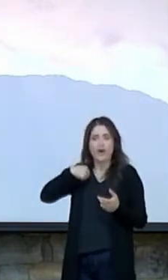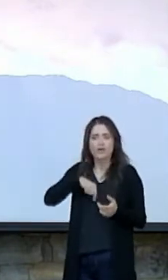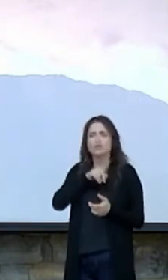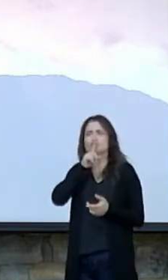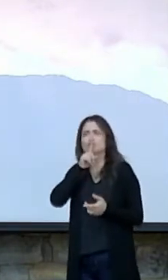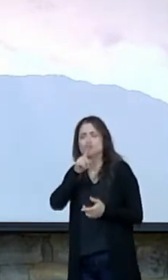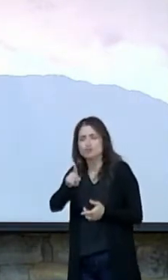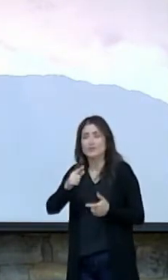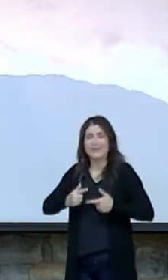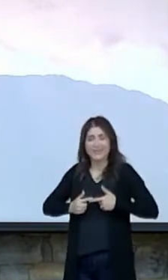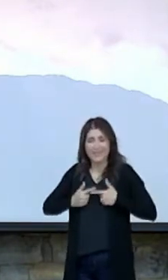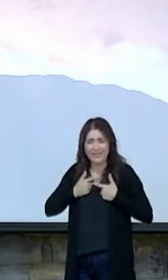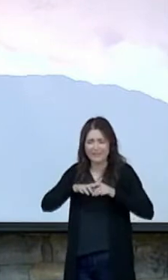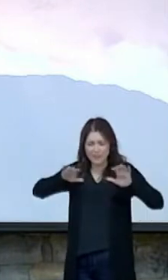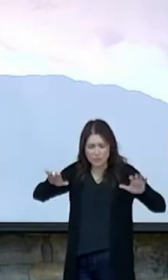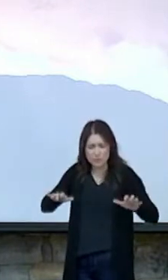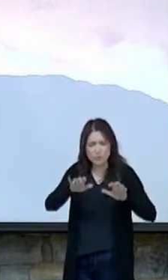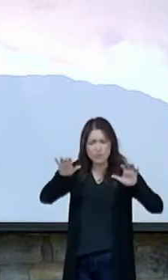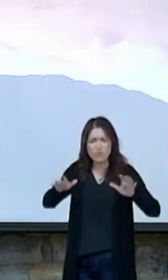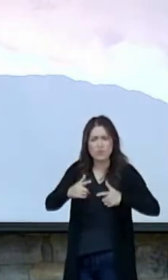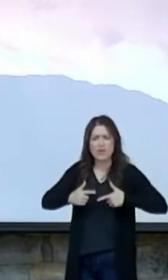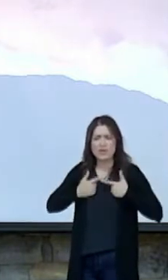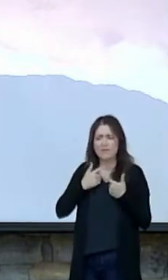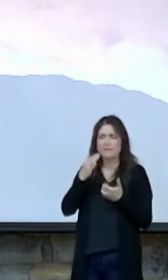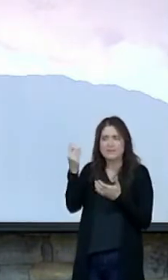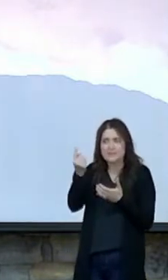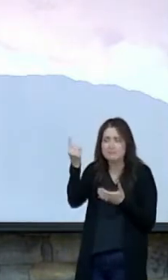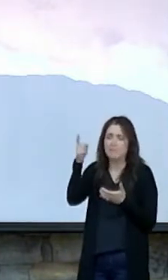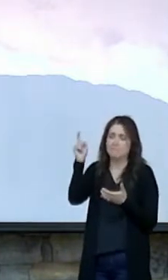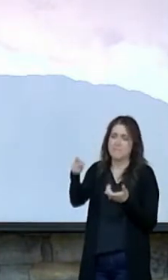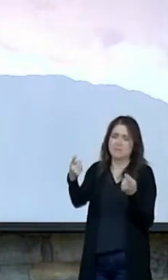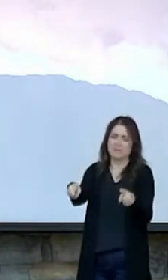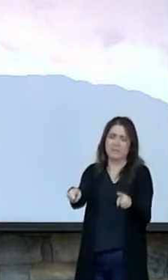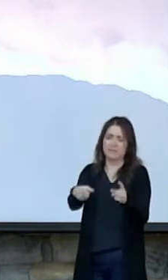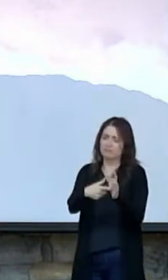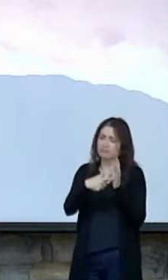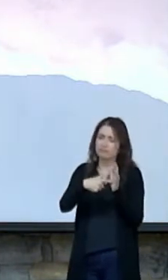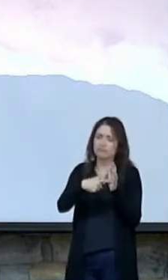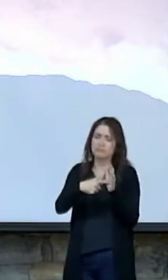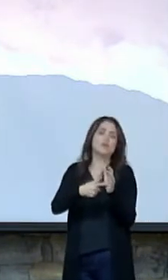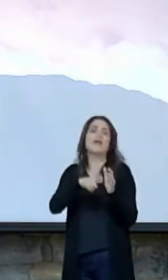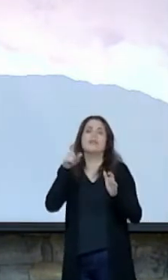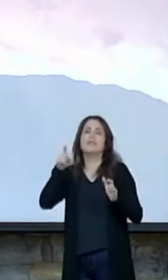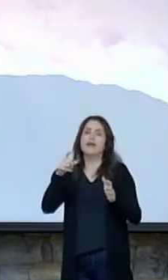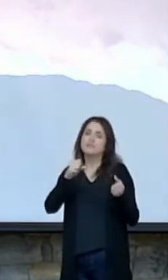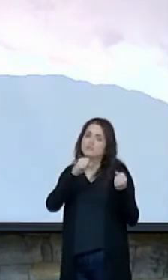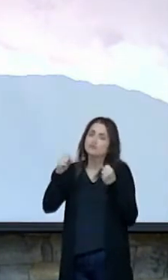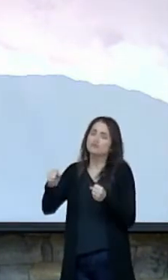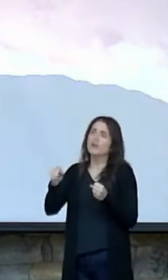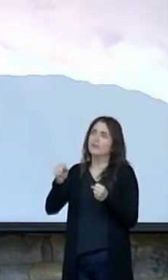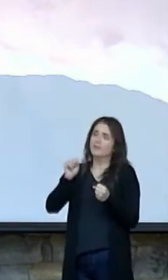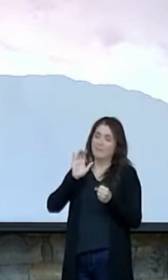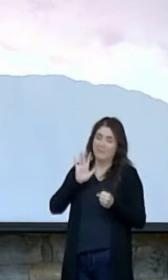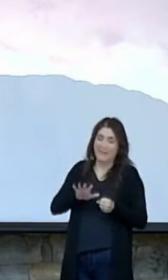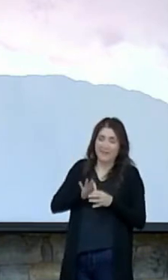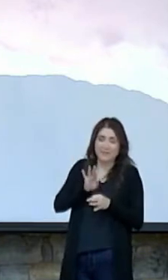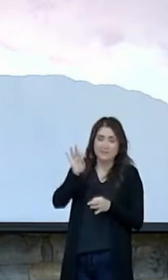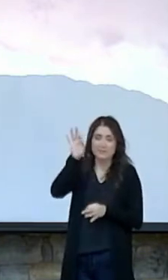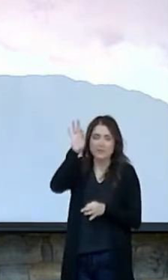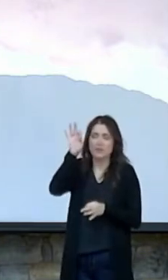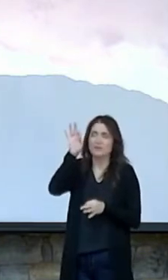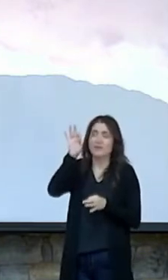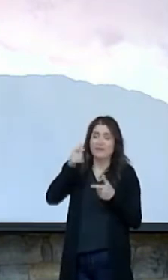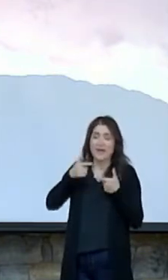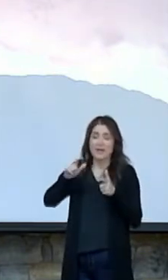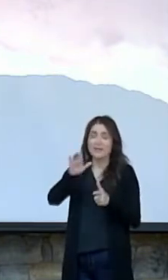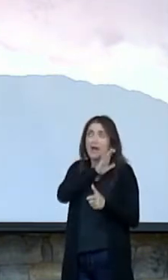live this out in their lives that something had to happen. They had to be strengthened by this Spirit that allowed Christ to dwell